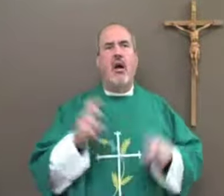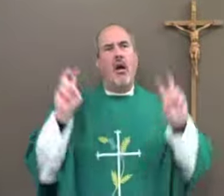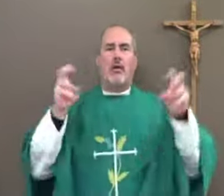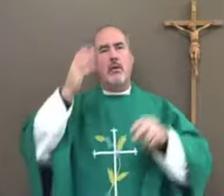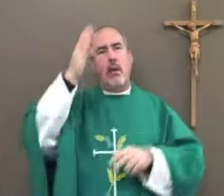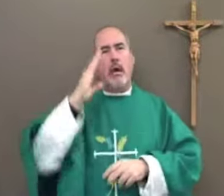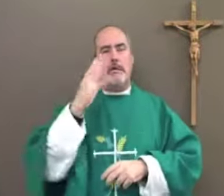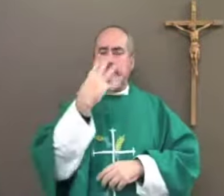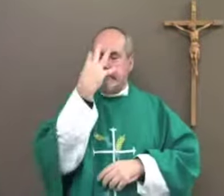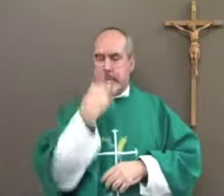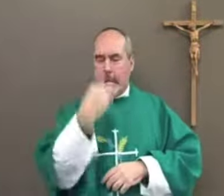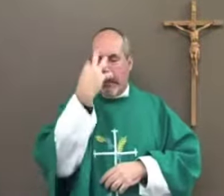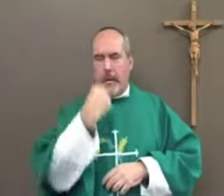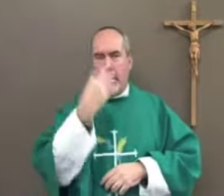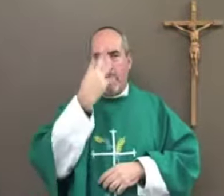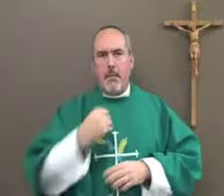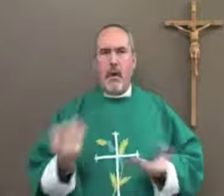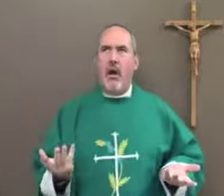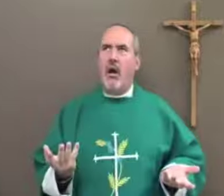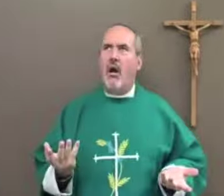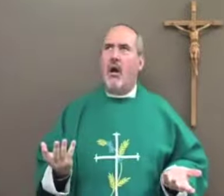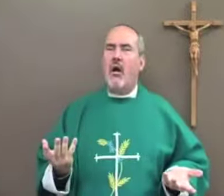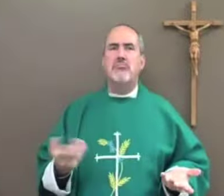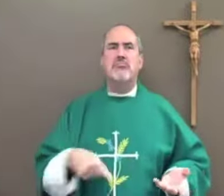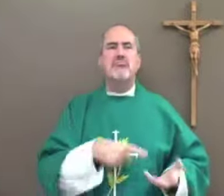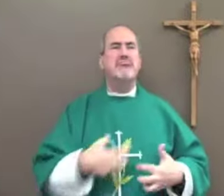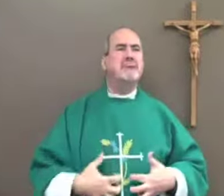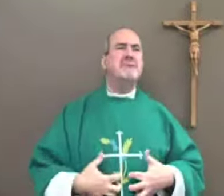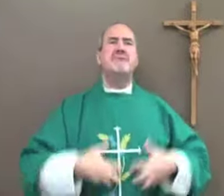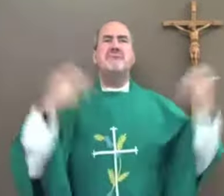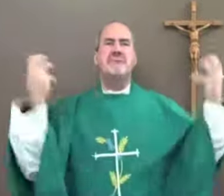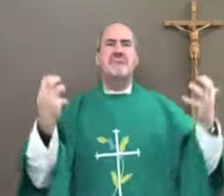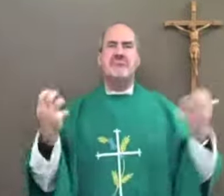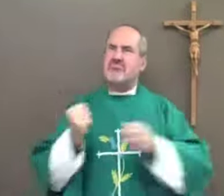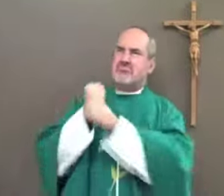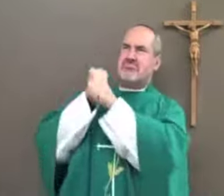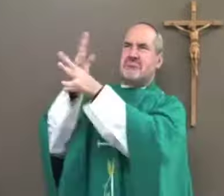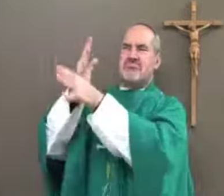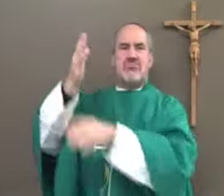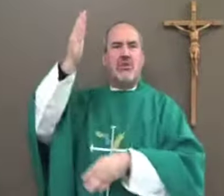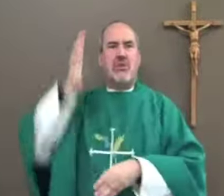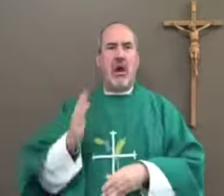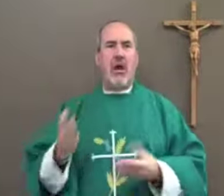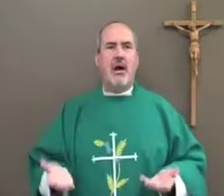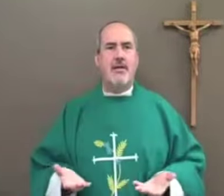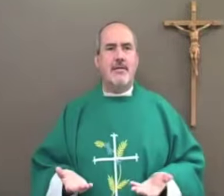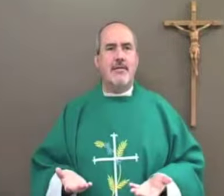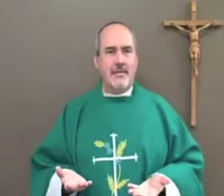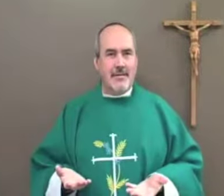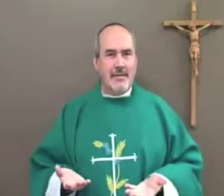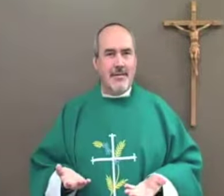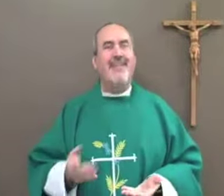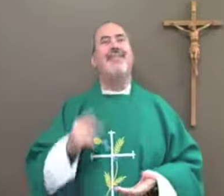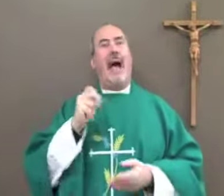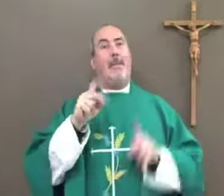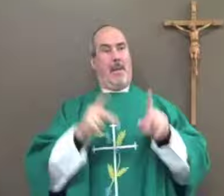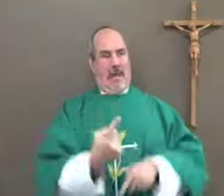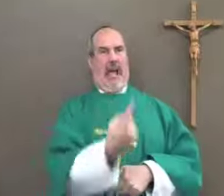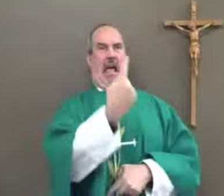or answer them or that God like Jesus in the boat was asleep and they get mad and frustrated with God and